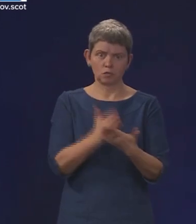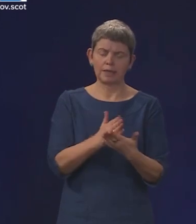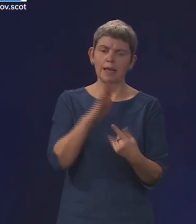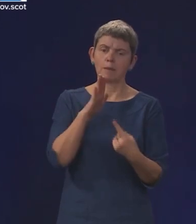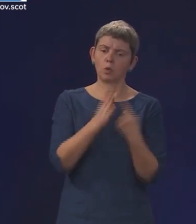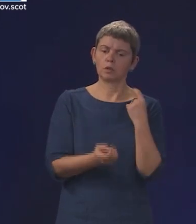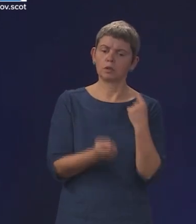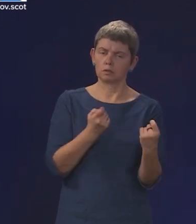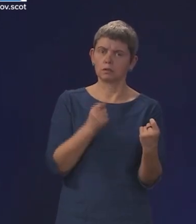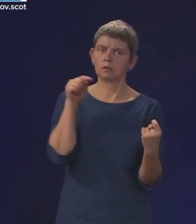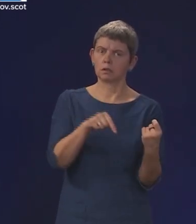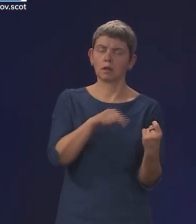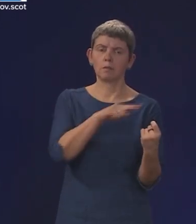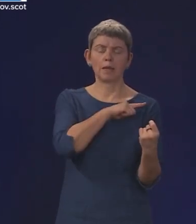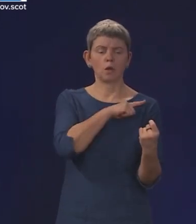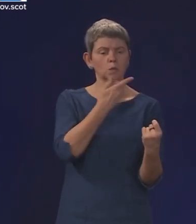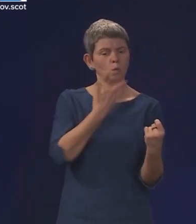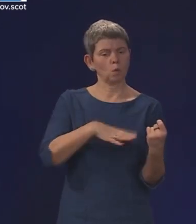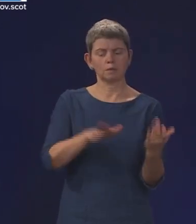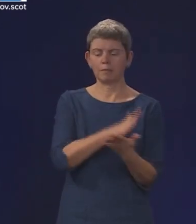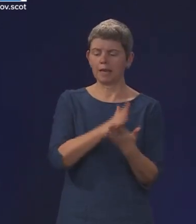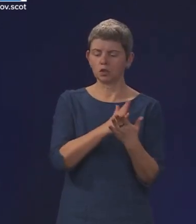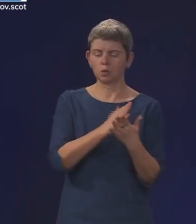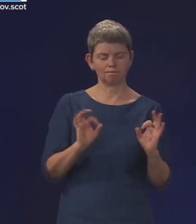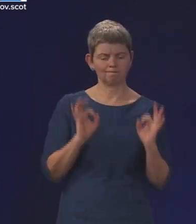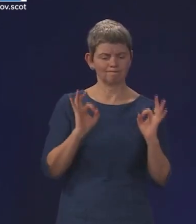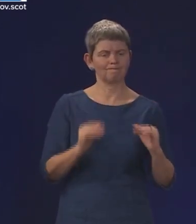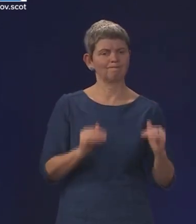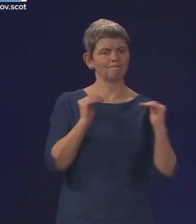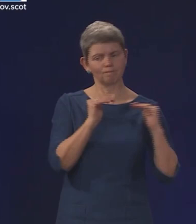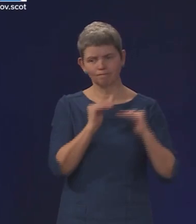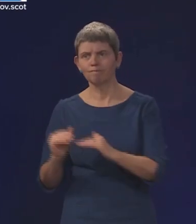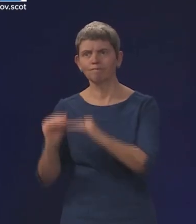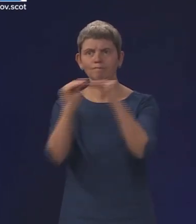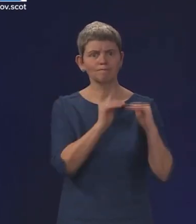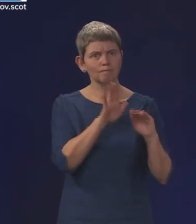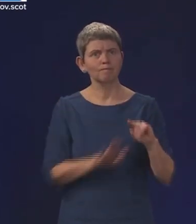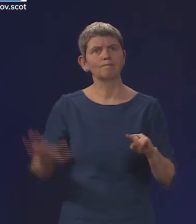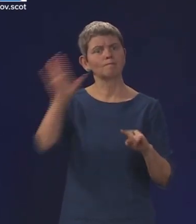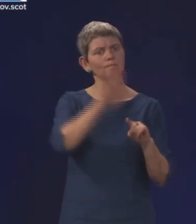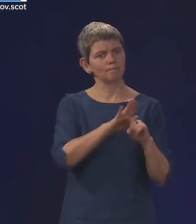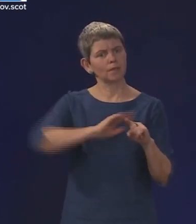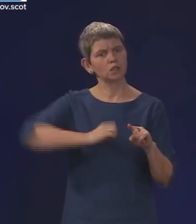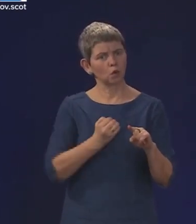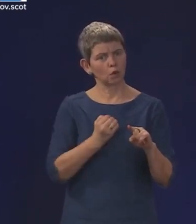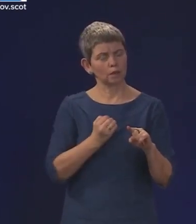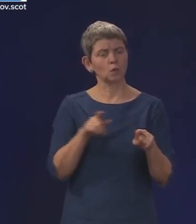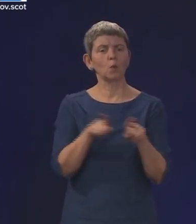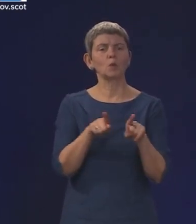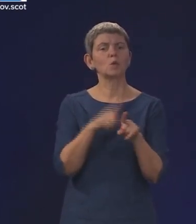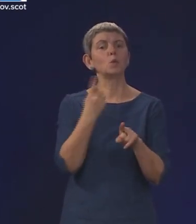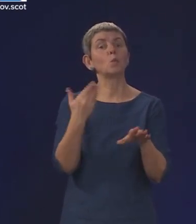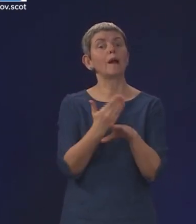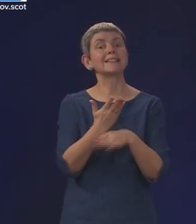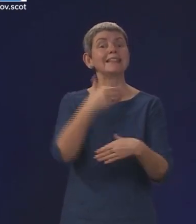standards and quality of social care across the country, and indeed, consistent terms and conditions of those who work in social care. So it's a